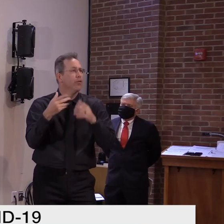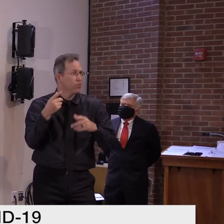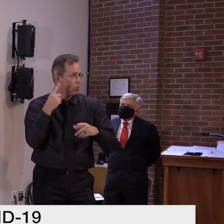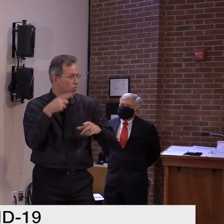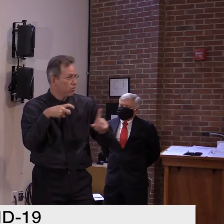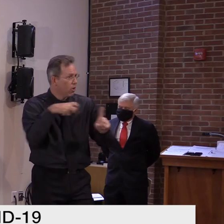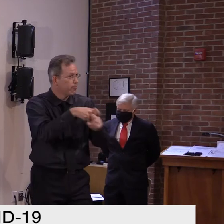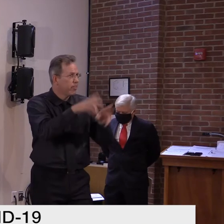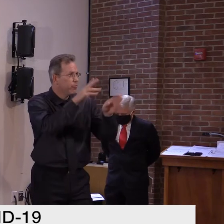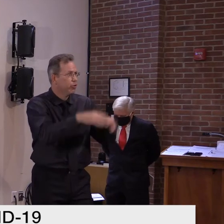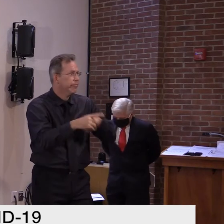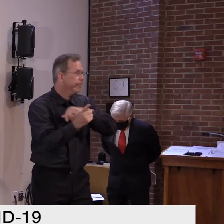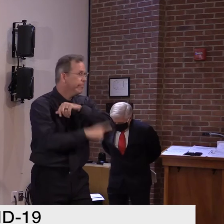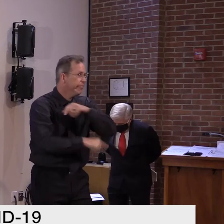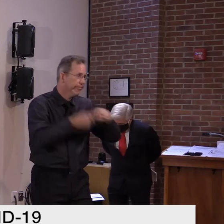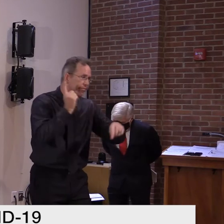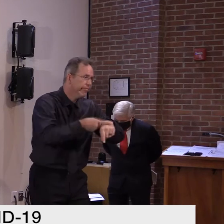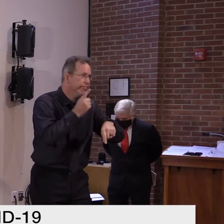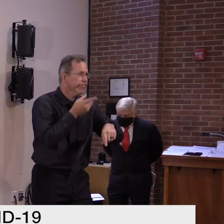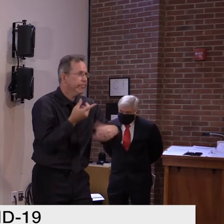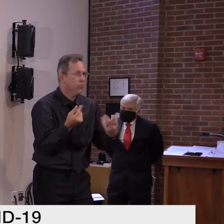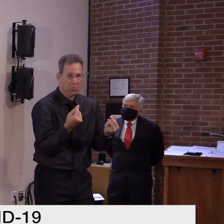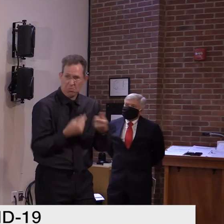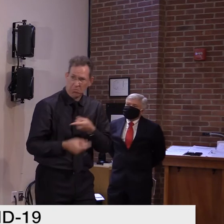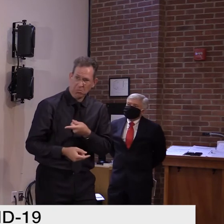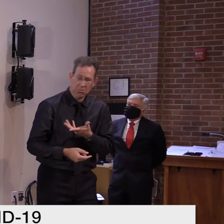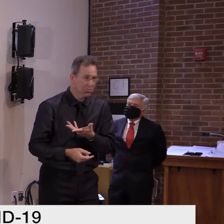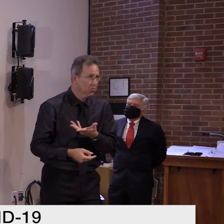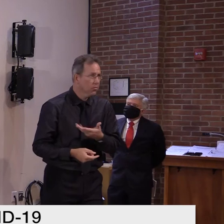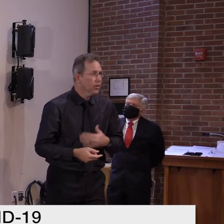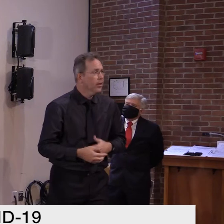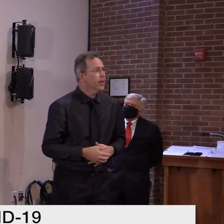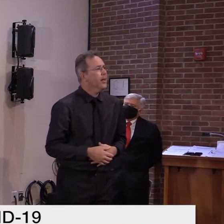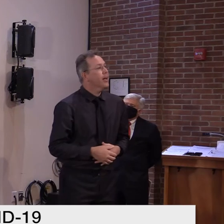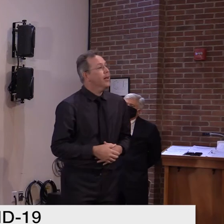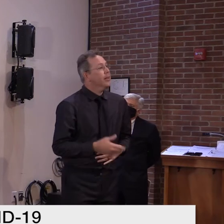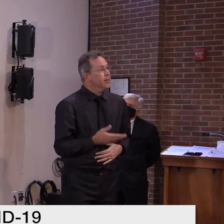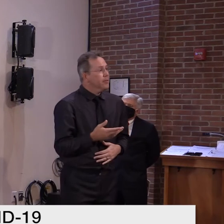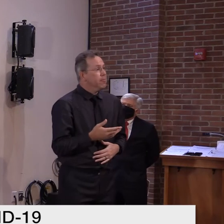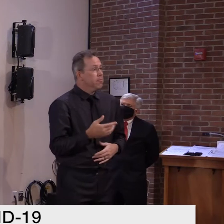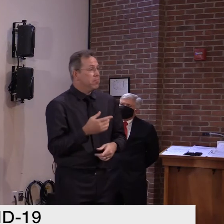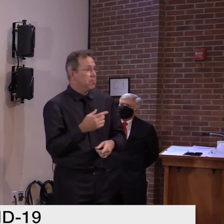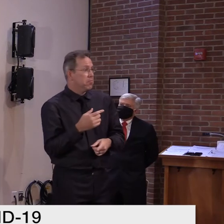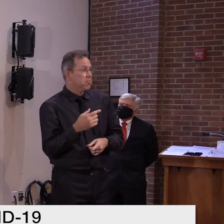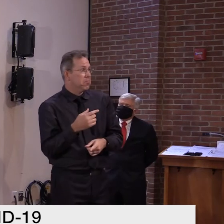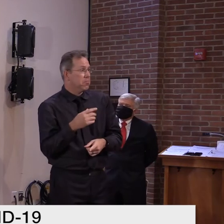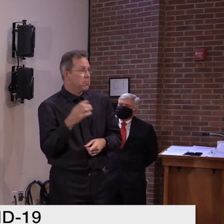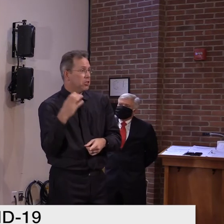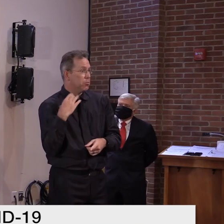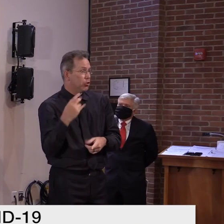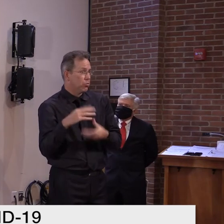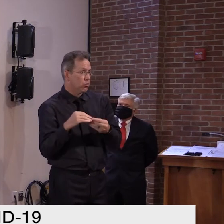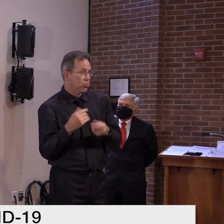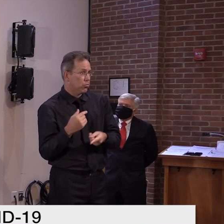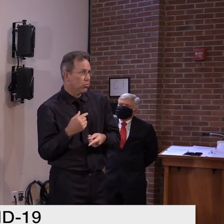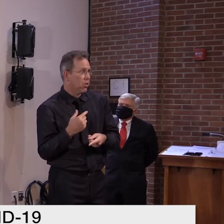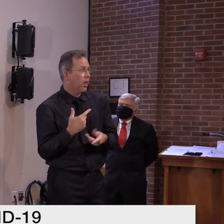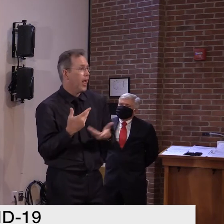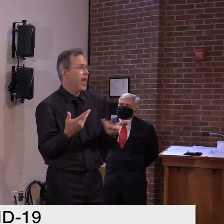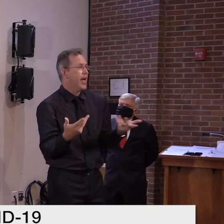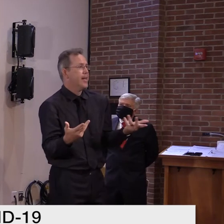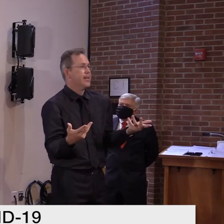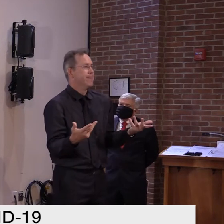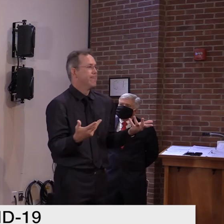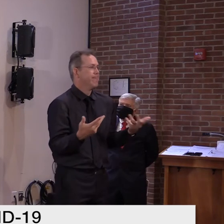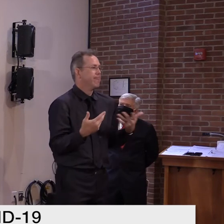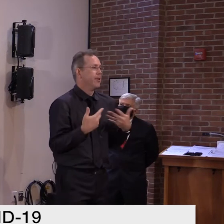do compliance assessments. But as the governor's indicated, nothing's off the table depending on what our evolving experience looks like. Okay, thanks so